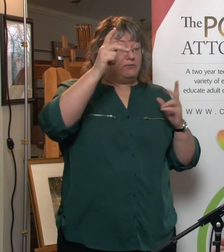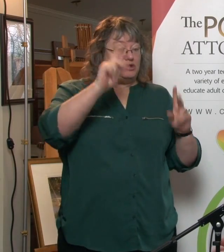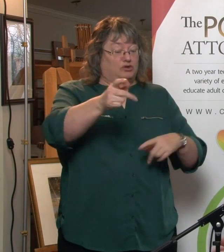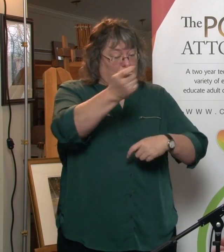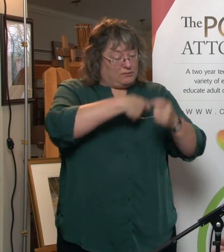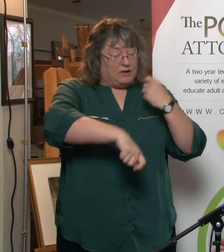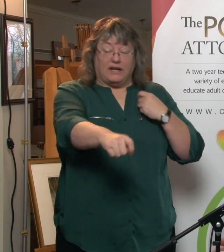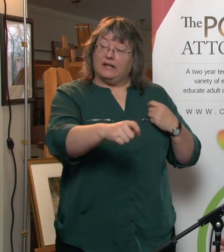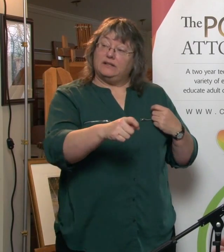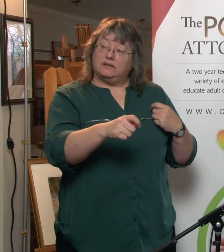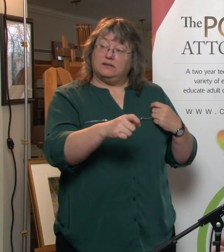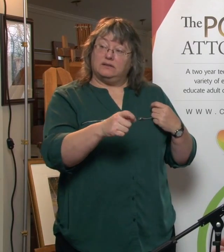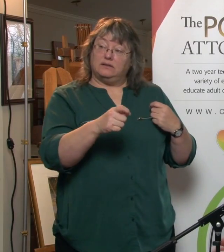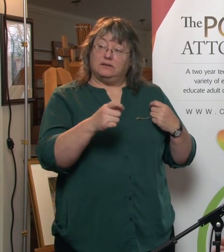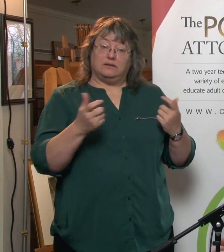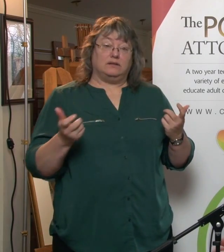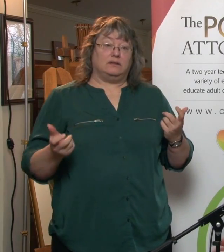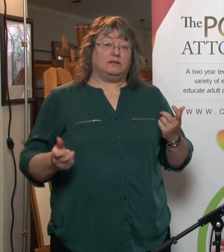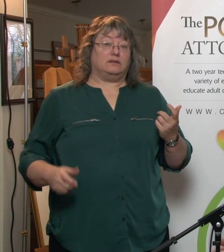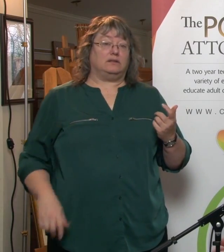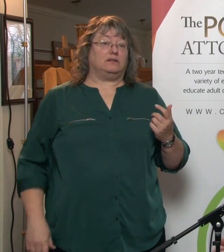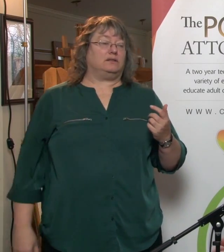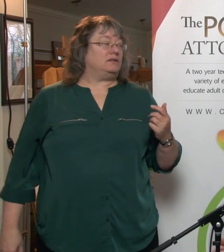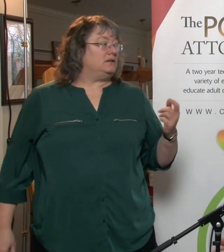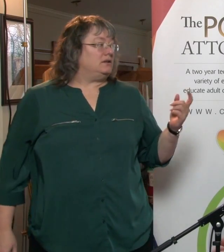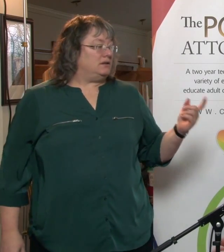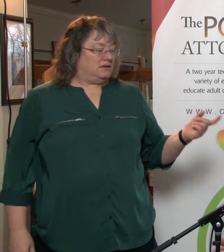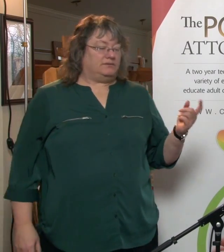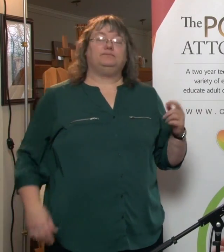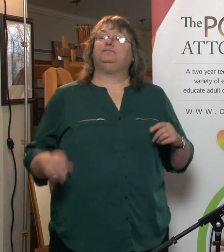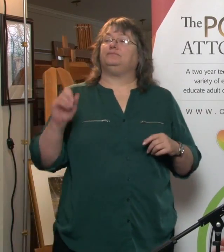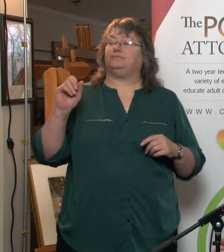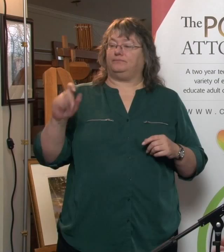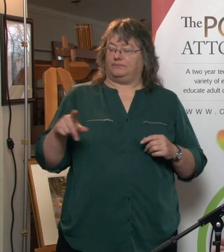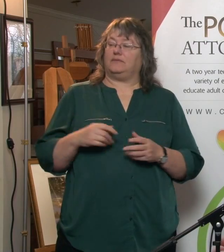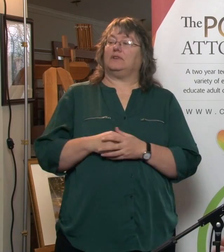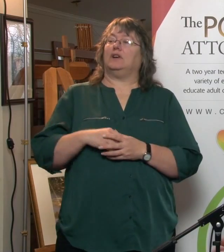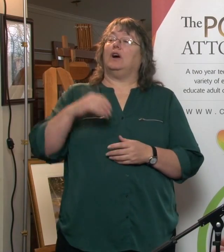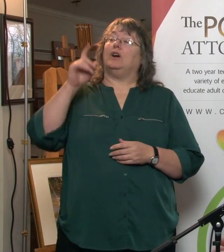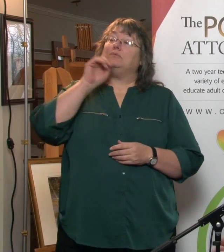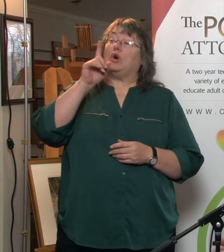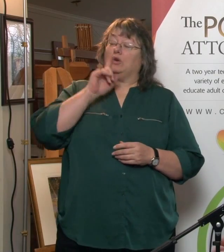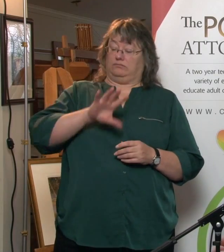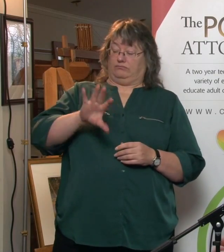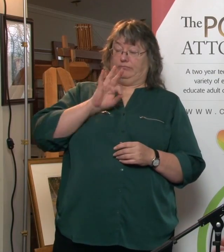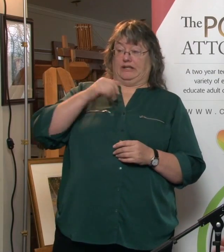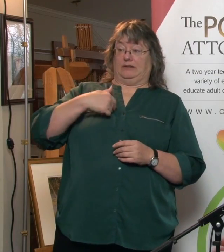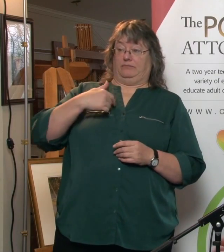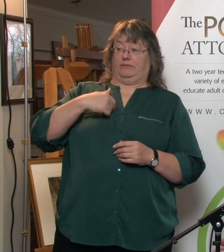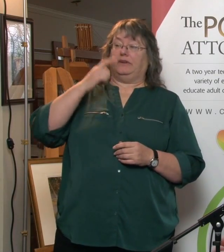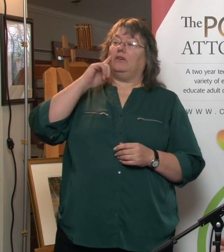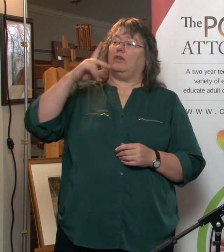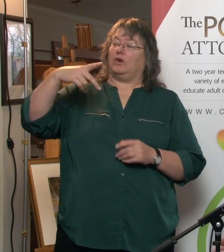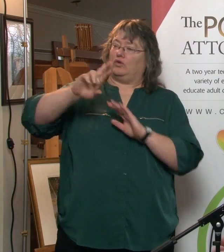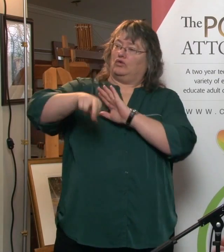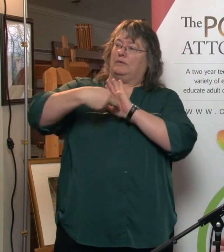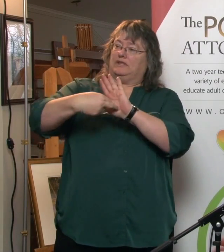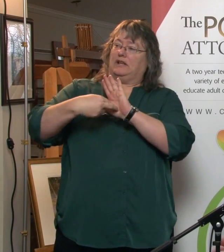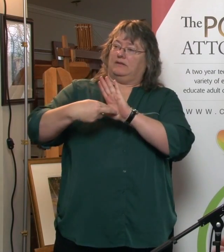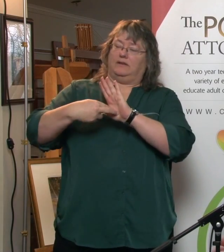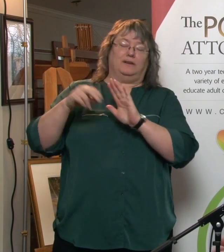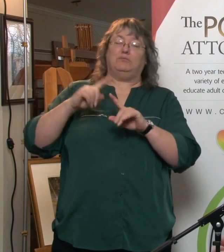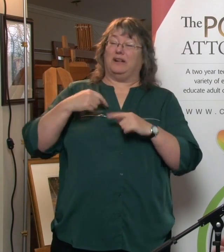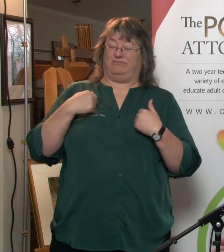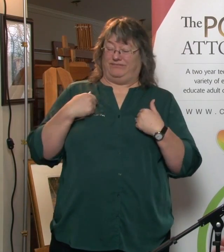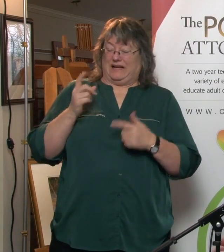for the power of attorney? So the question is if someone has been named as an attorney and they're no longer